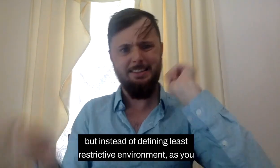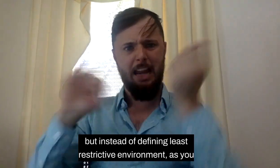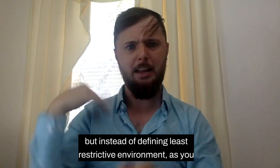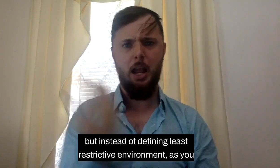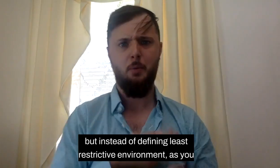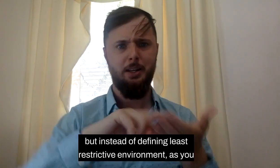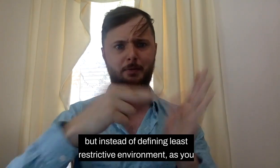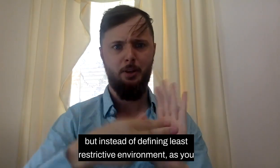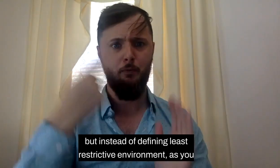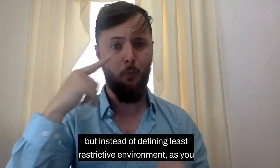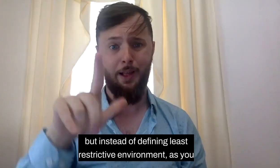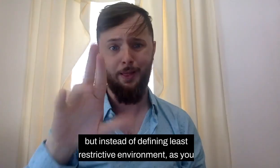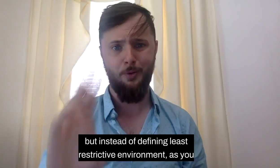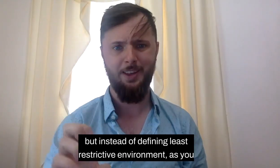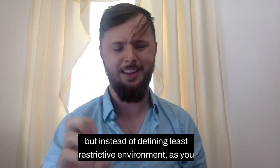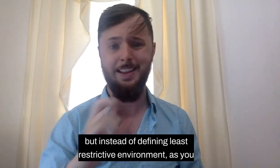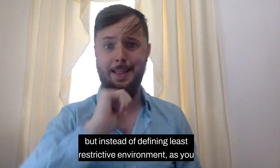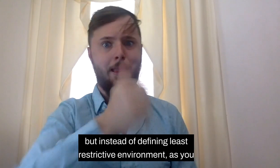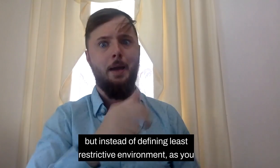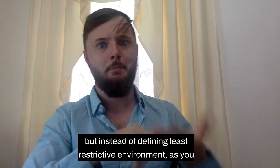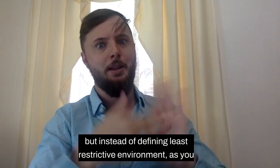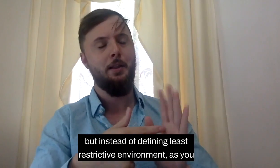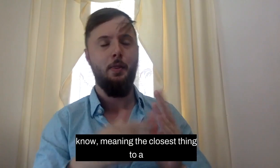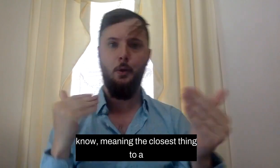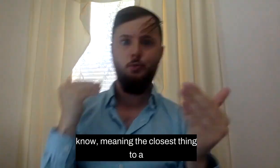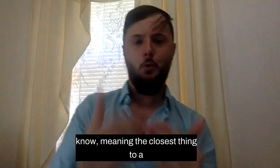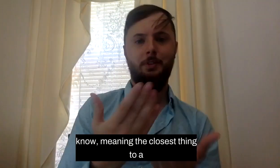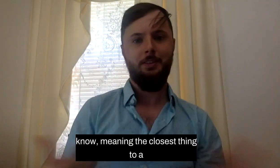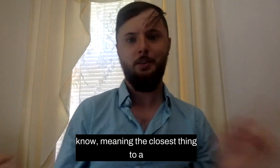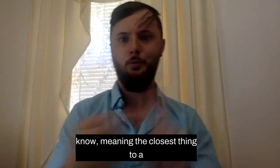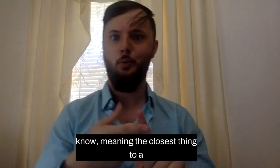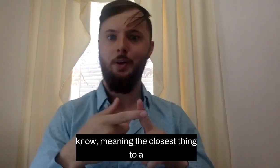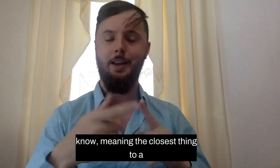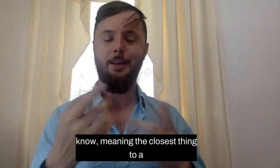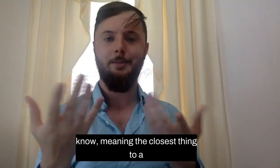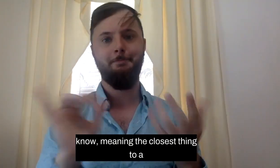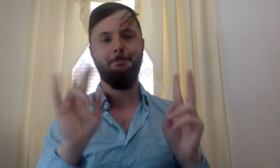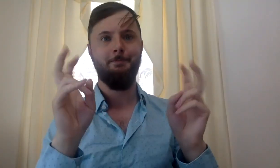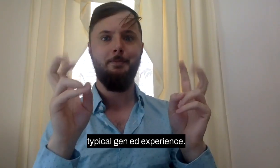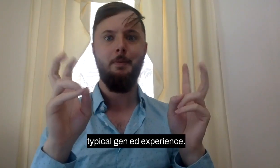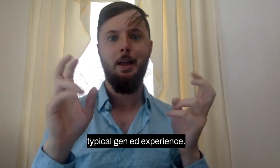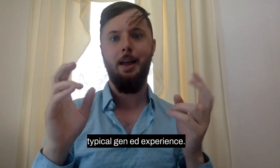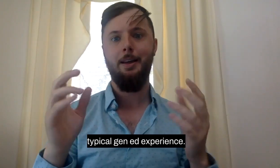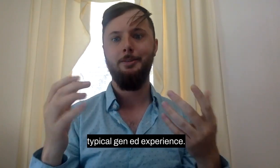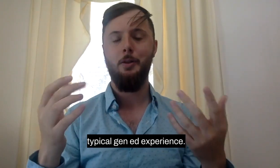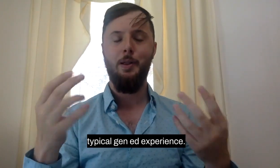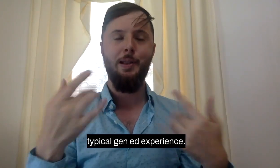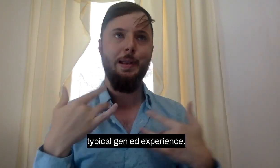least restrictive environment as, you know, meaning the closest thing to a typical gen ed experience,